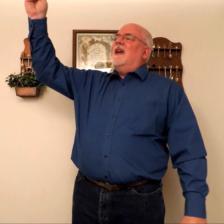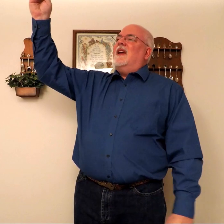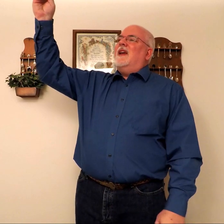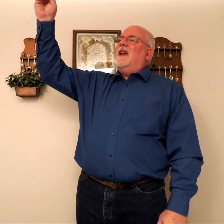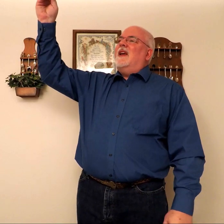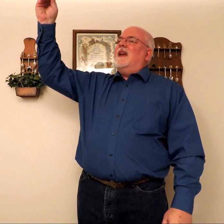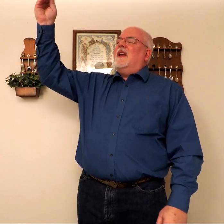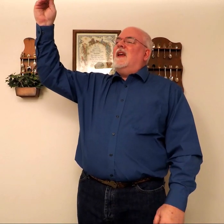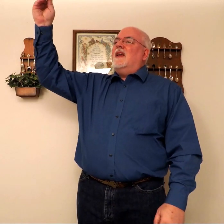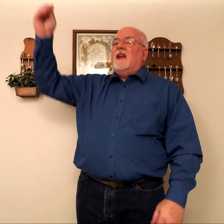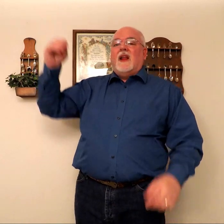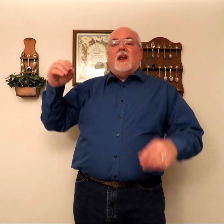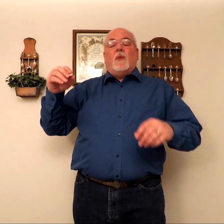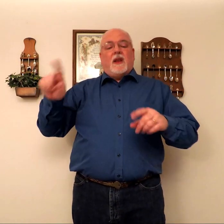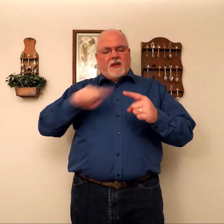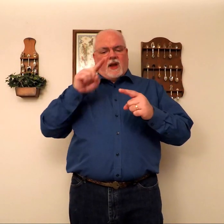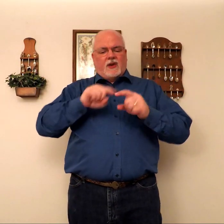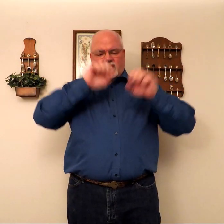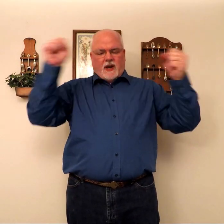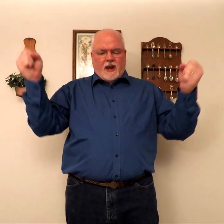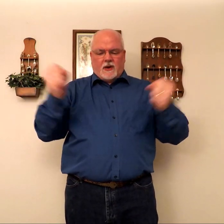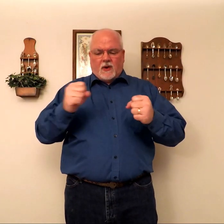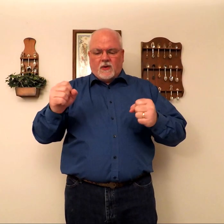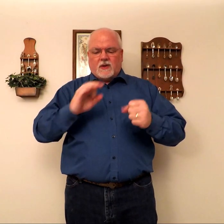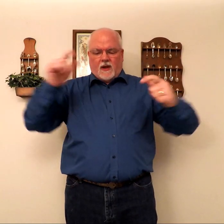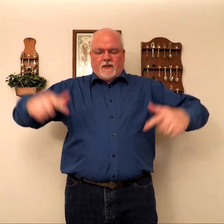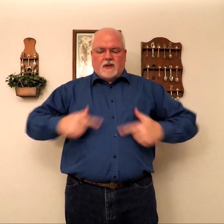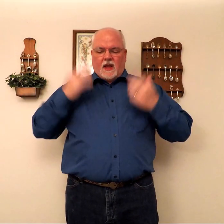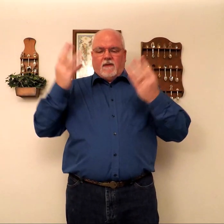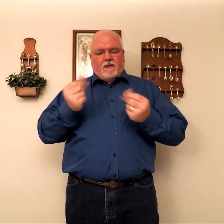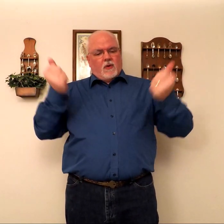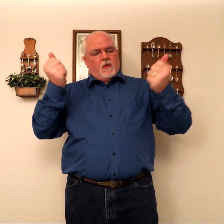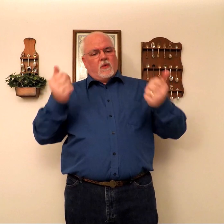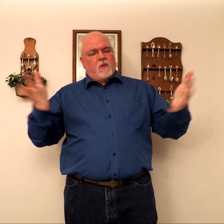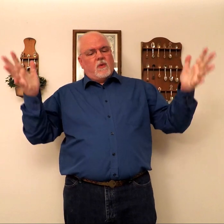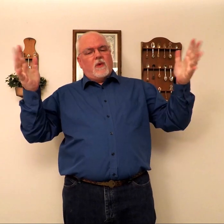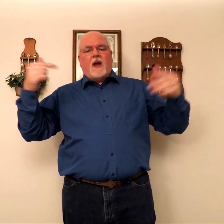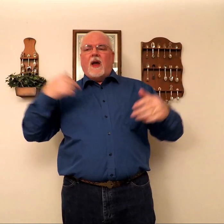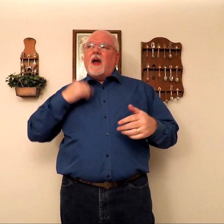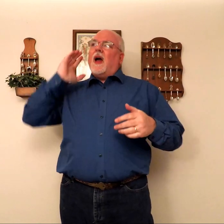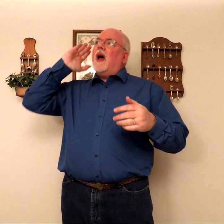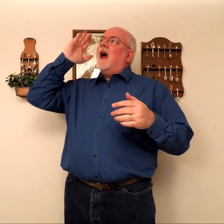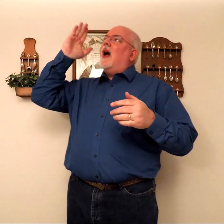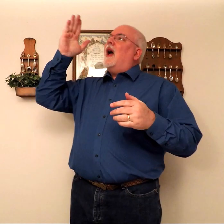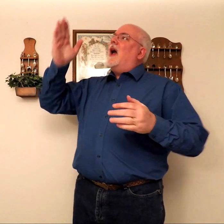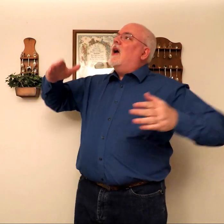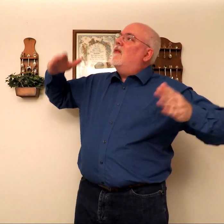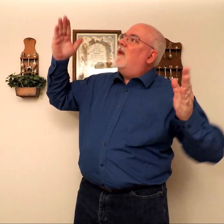When the shadows of this life have grown, I'll fly